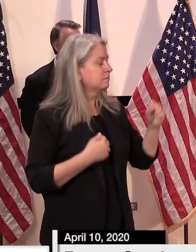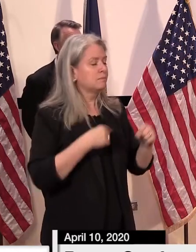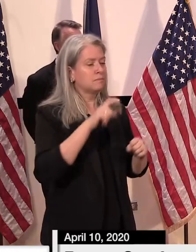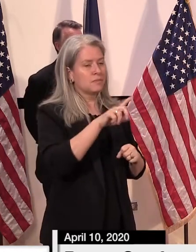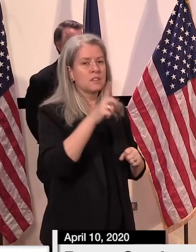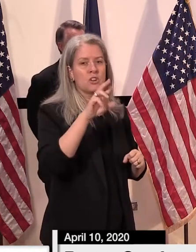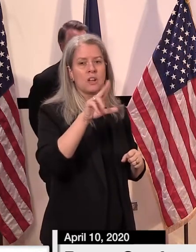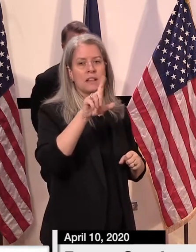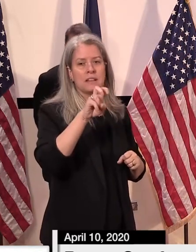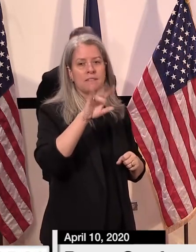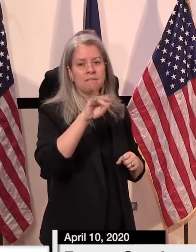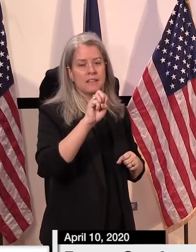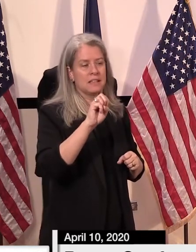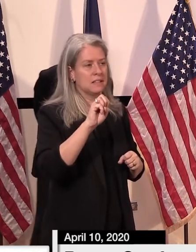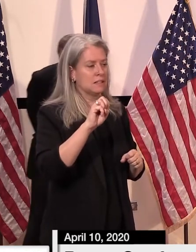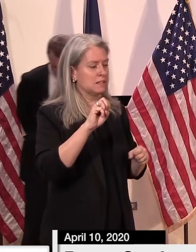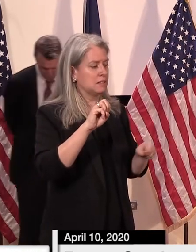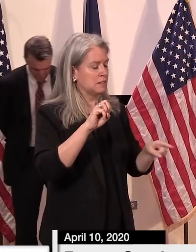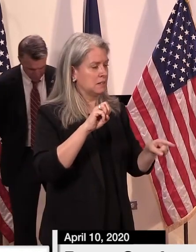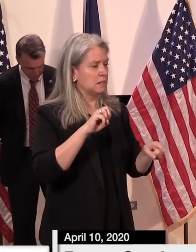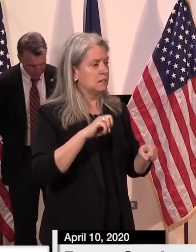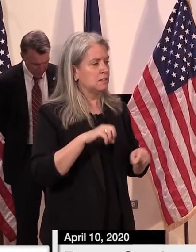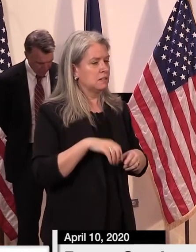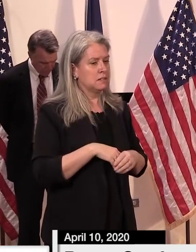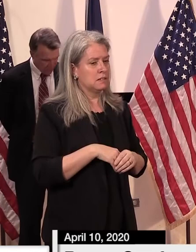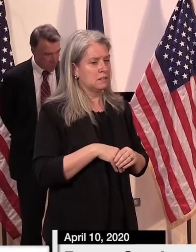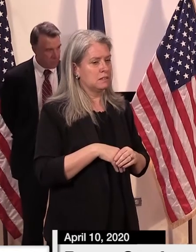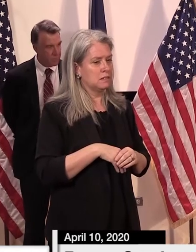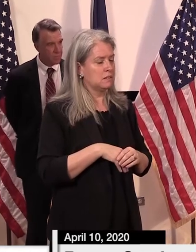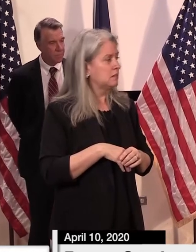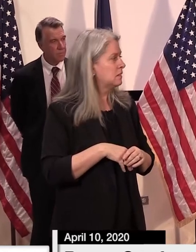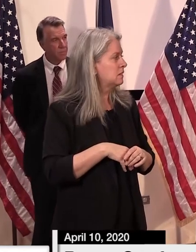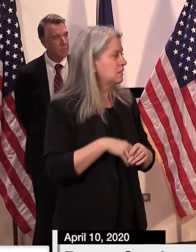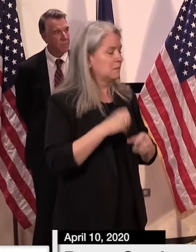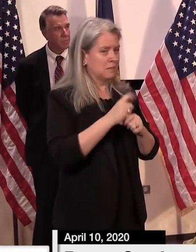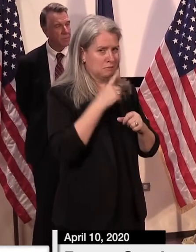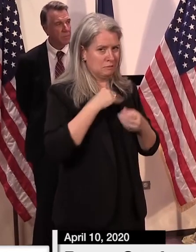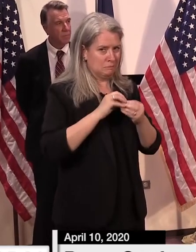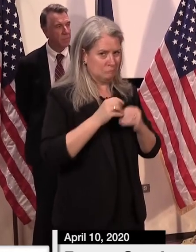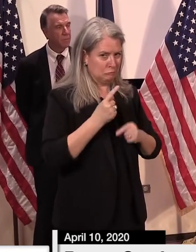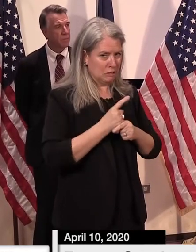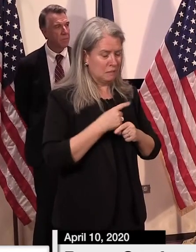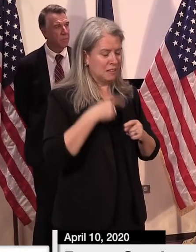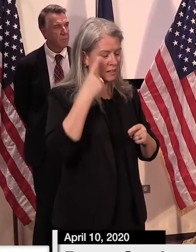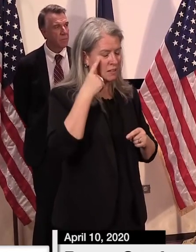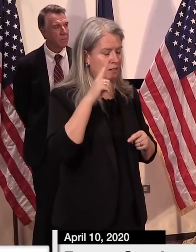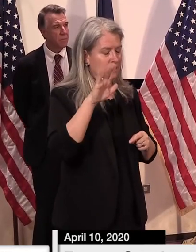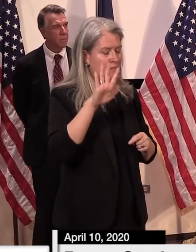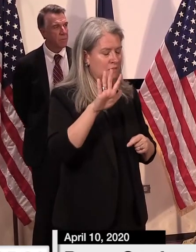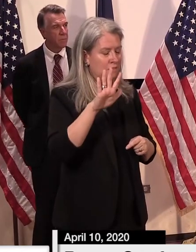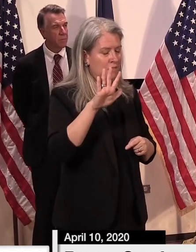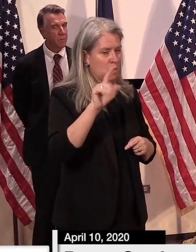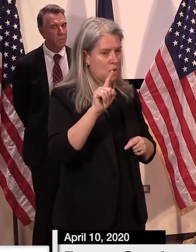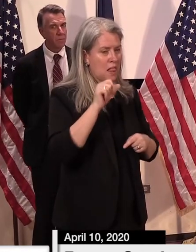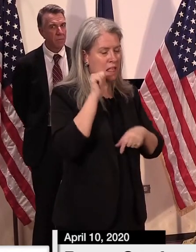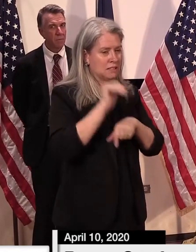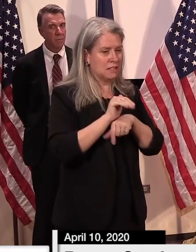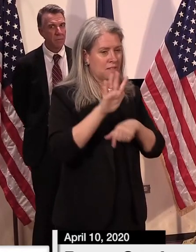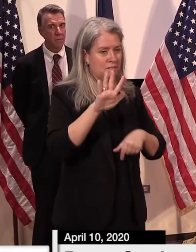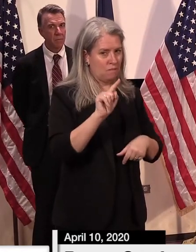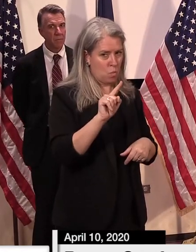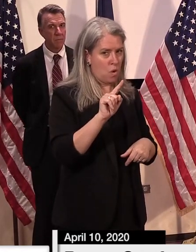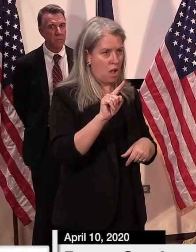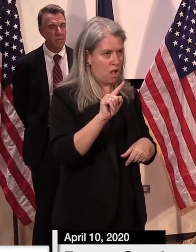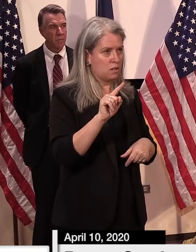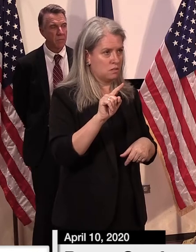levine to sort of uh make sure i've got the numbers right but i think it was uh 51 last night and that